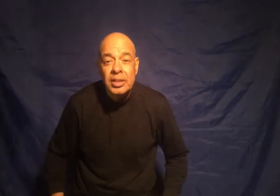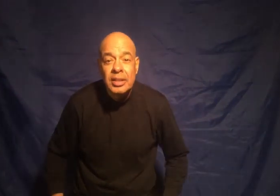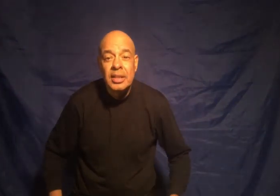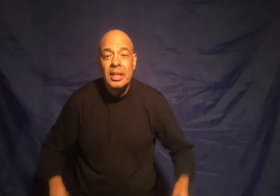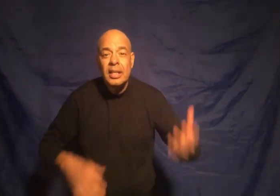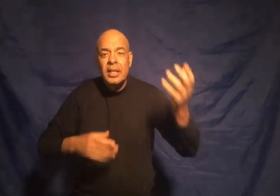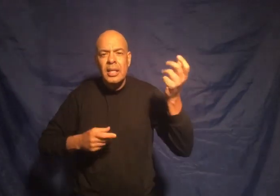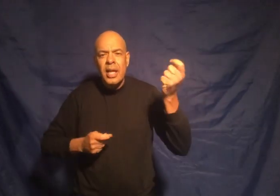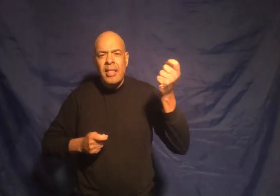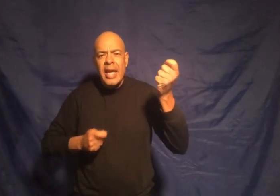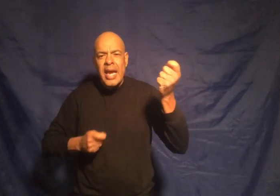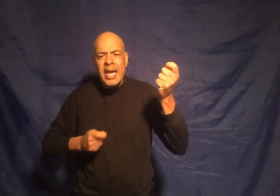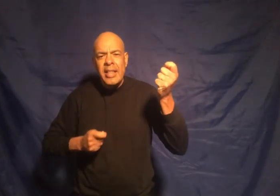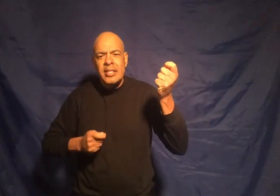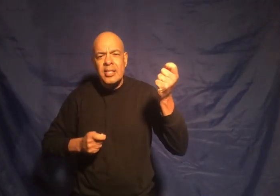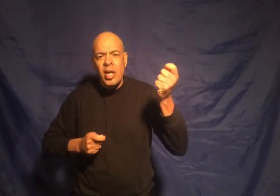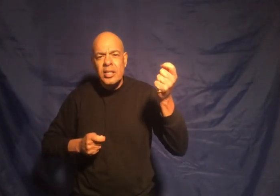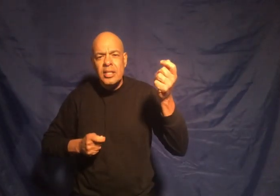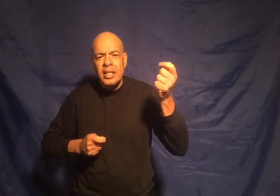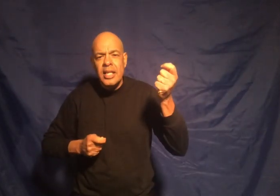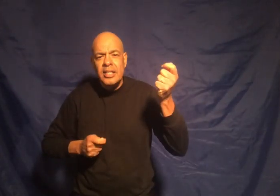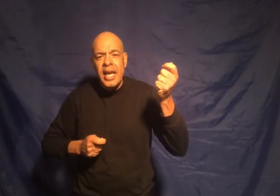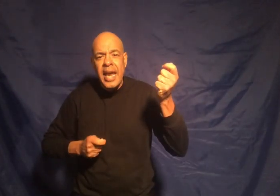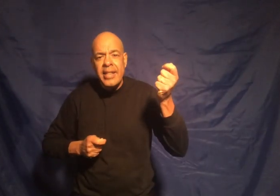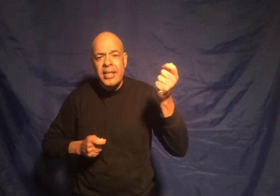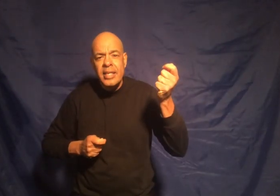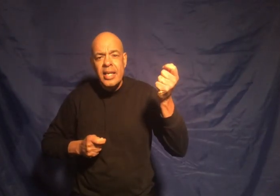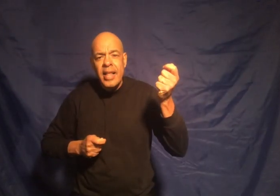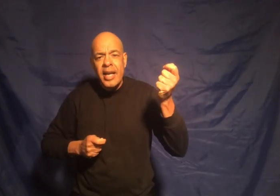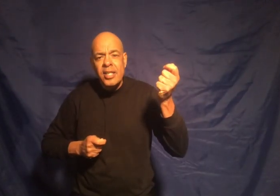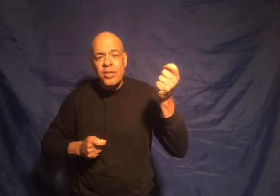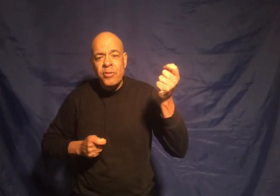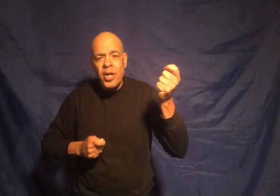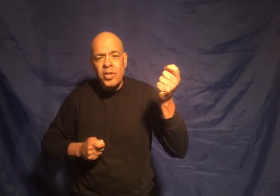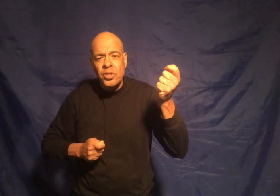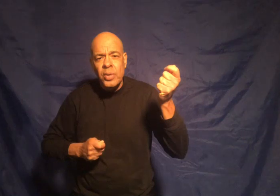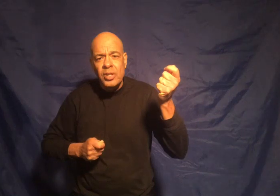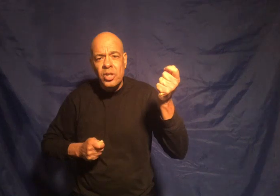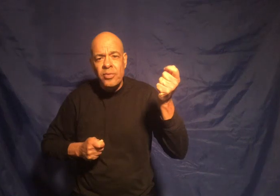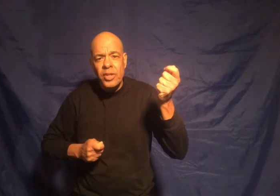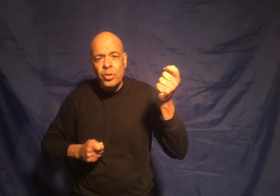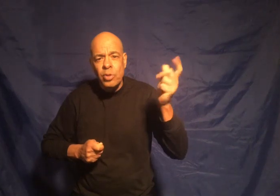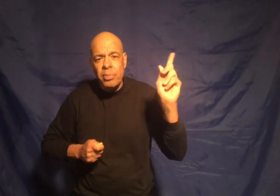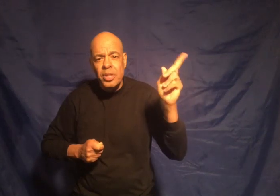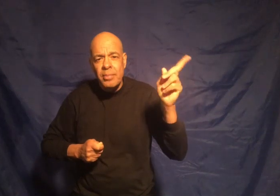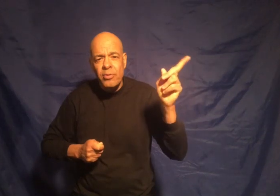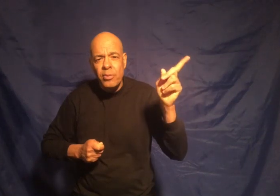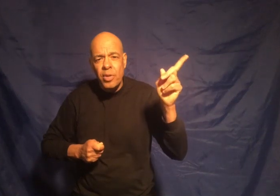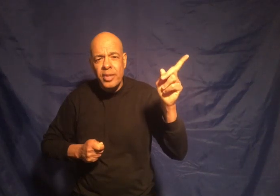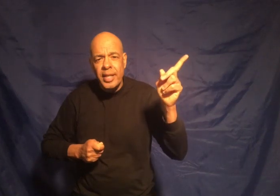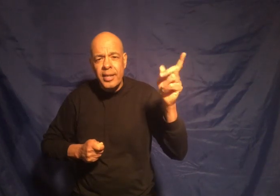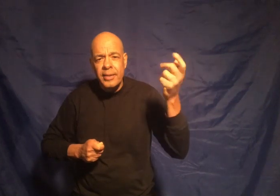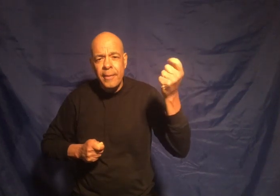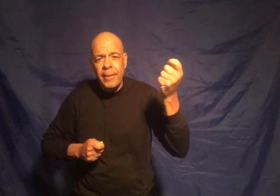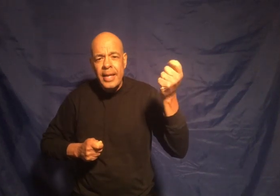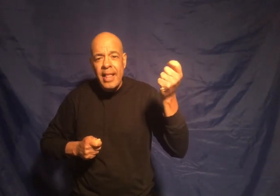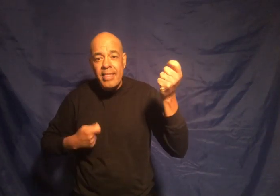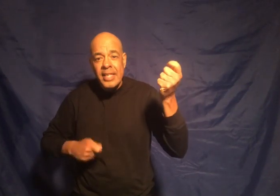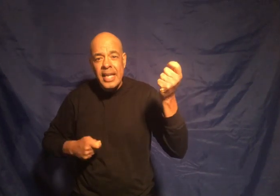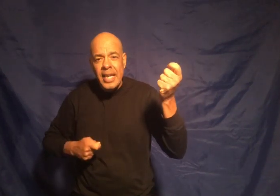the hand that starts is the hand that is farthest away so if this rope is coming from over there this hand